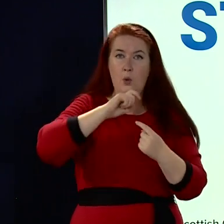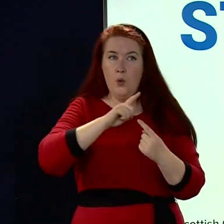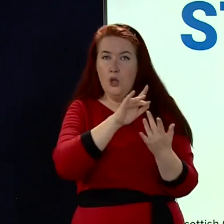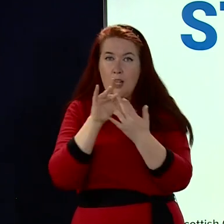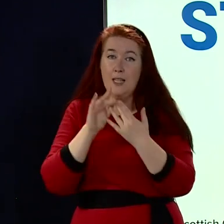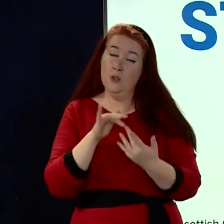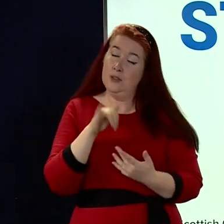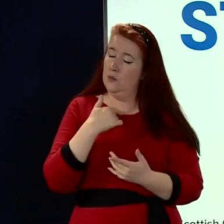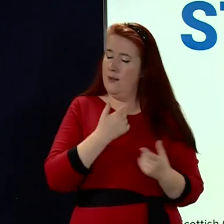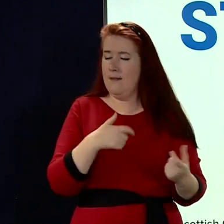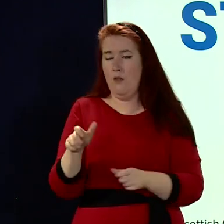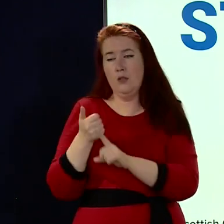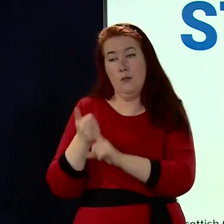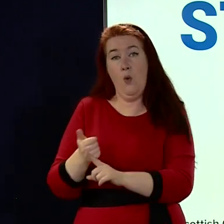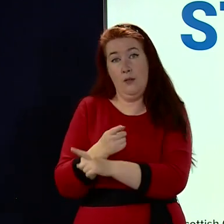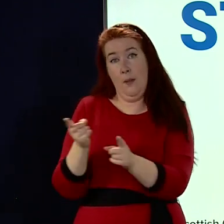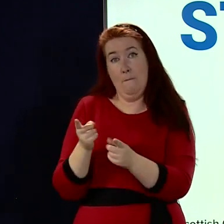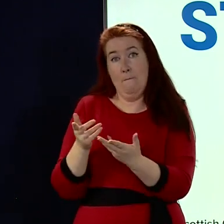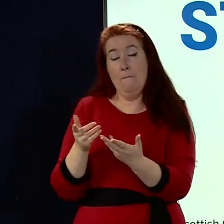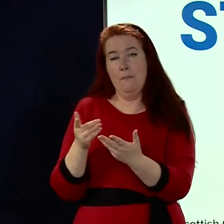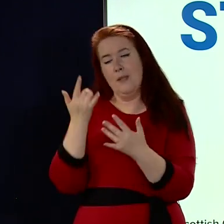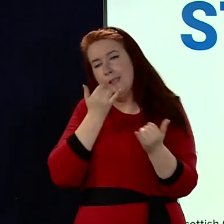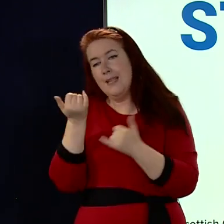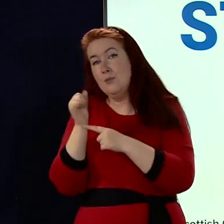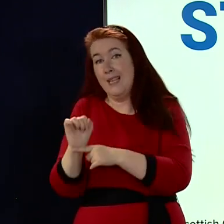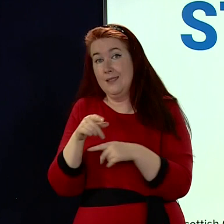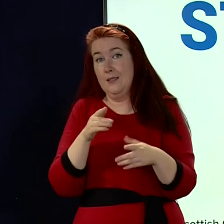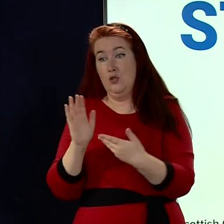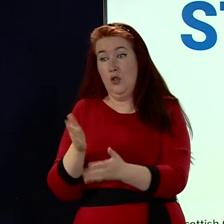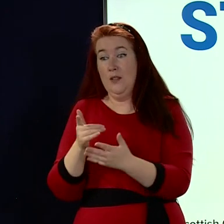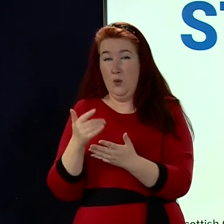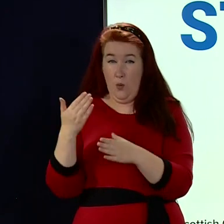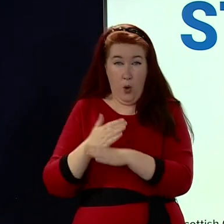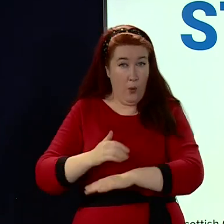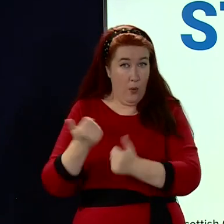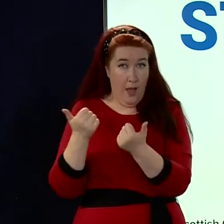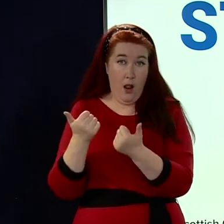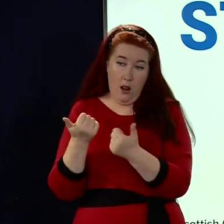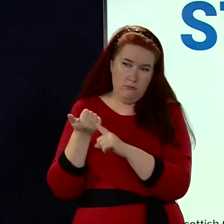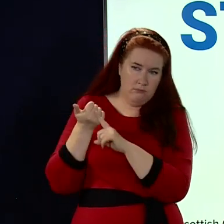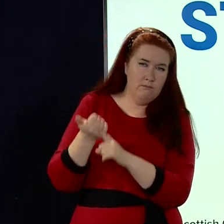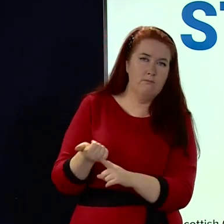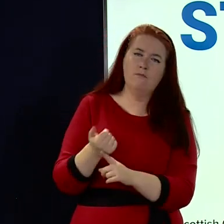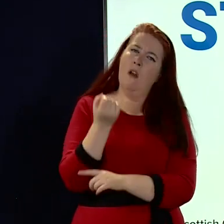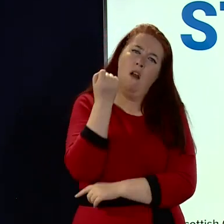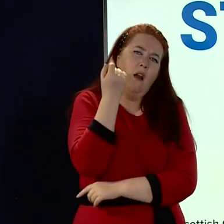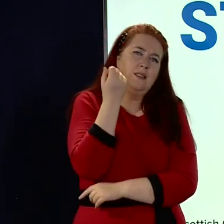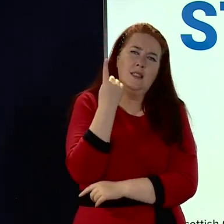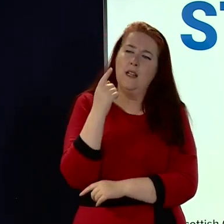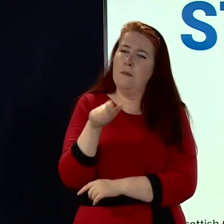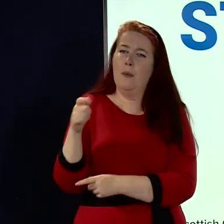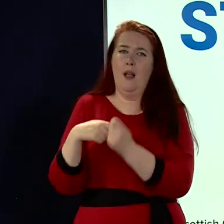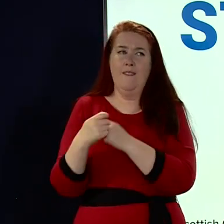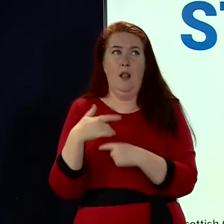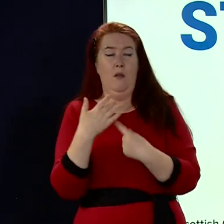to support Test and Protect to work well. They are doing a fantastic job, and I understand when people are under pressure it affects